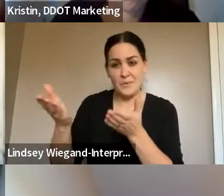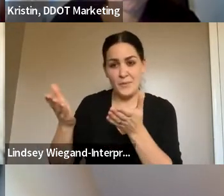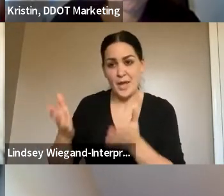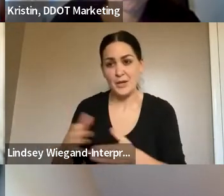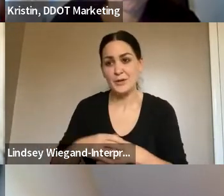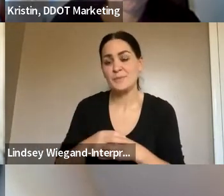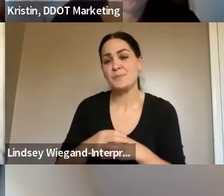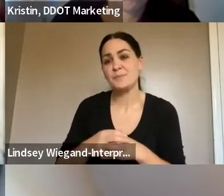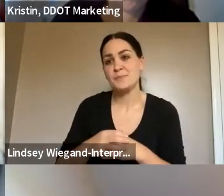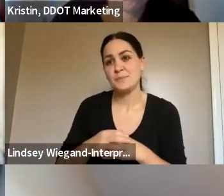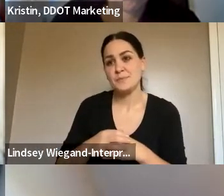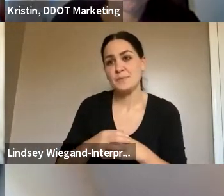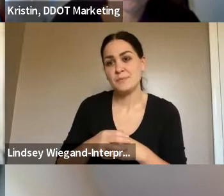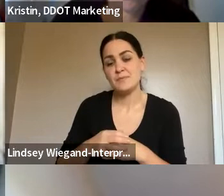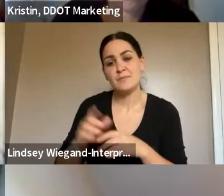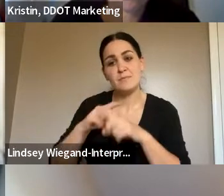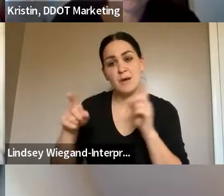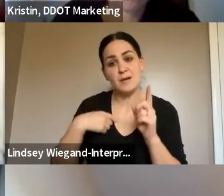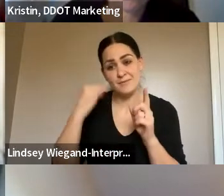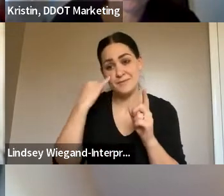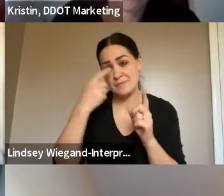and day, maybe that should be available for that.